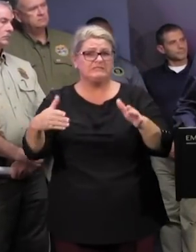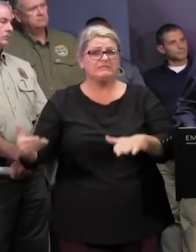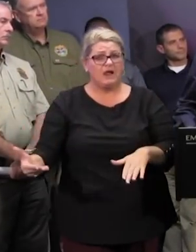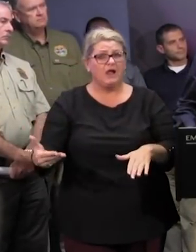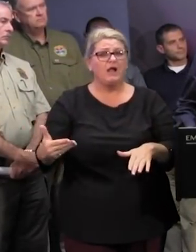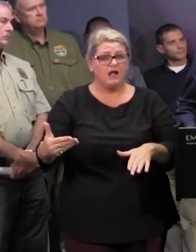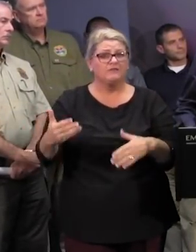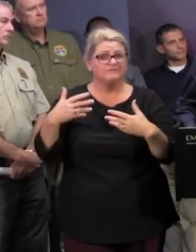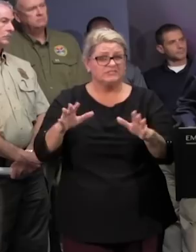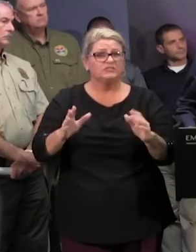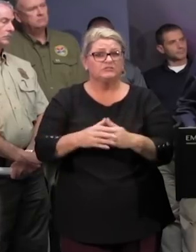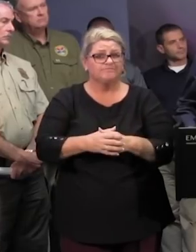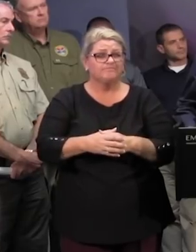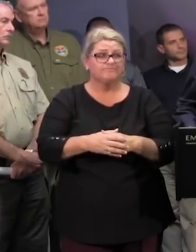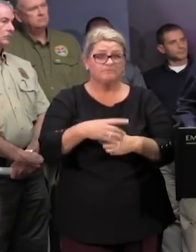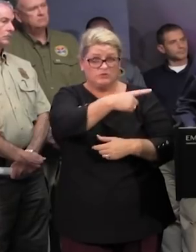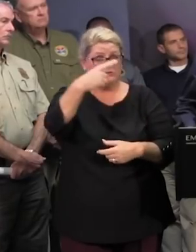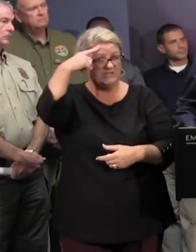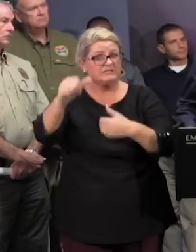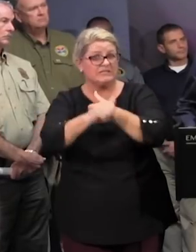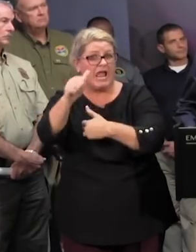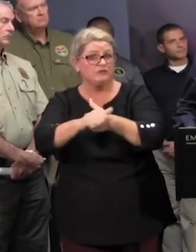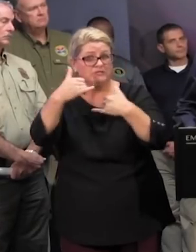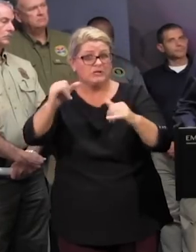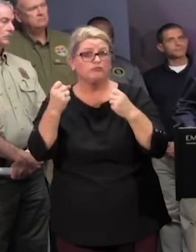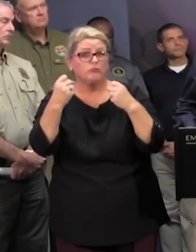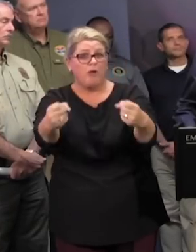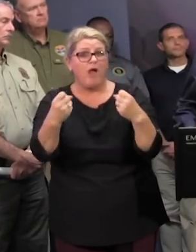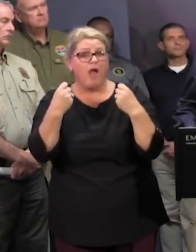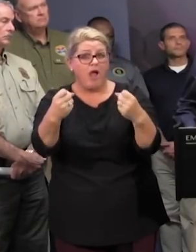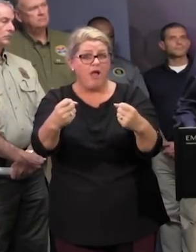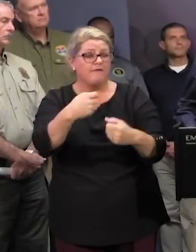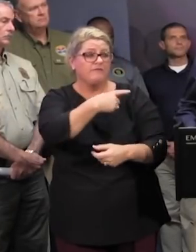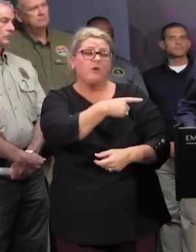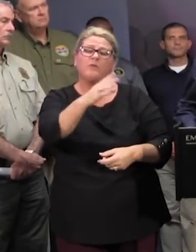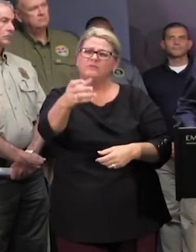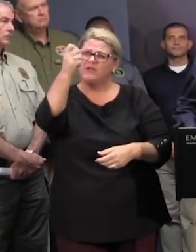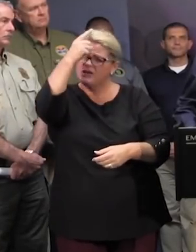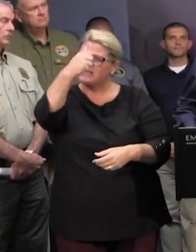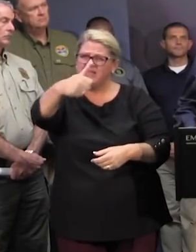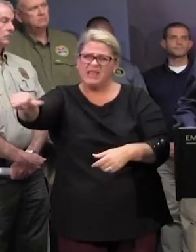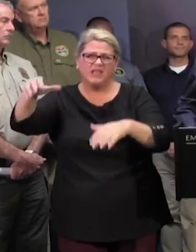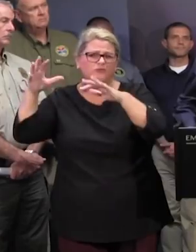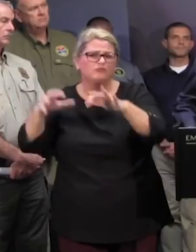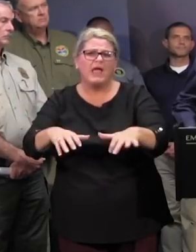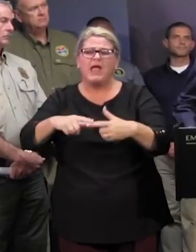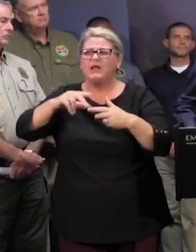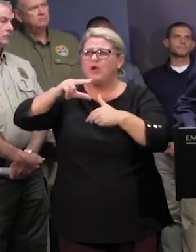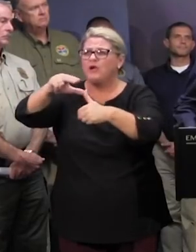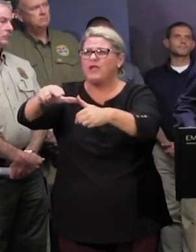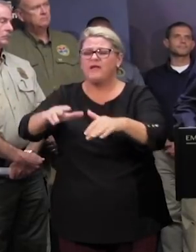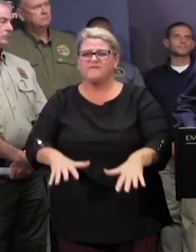roadways is gambling with your life well anytime you have a storm or a hurricane or a